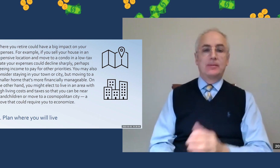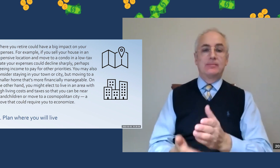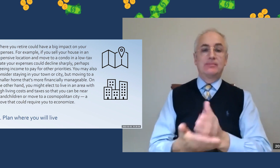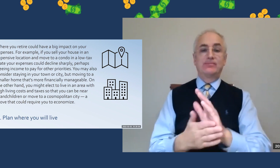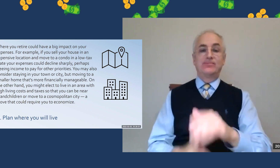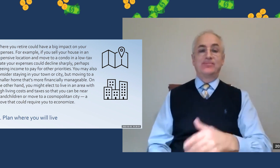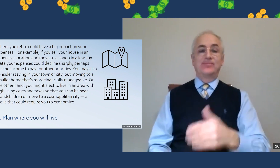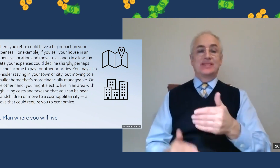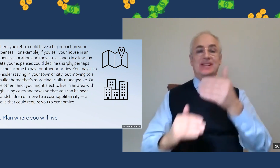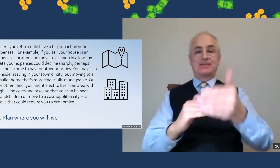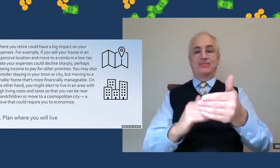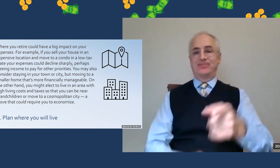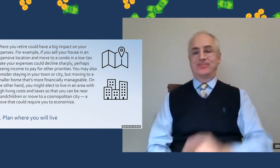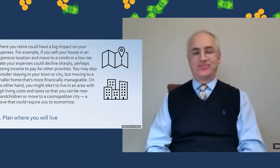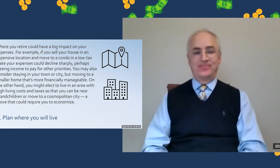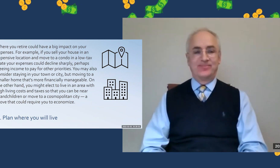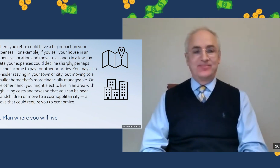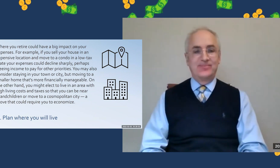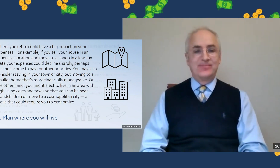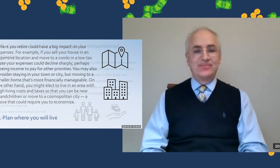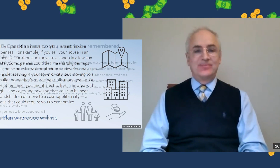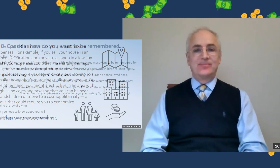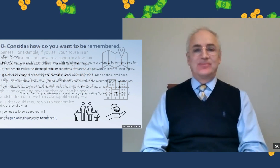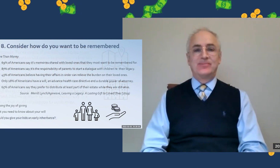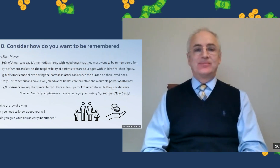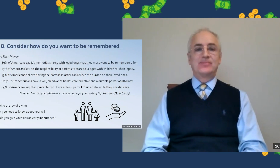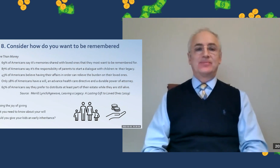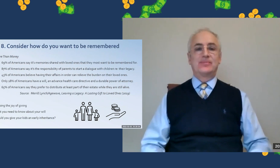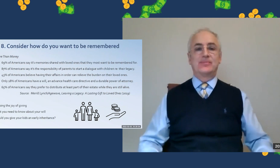get close to retirement. Thinking about where you will live. Next slide.